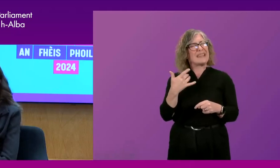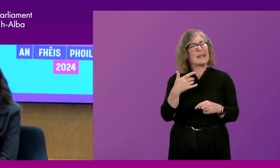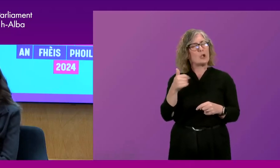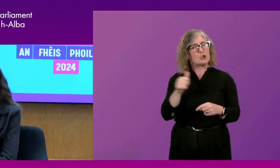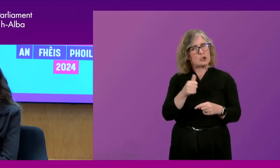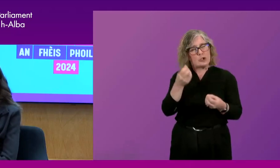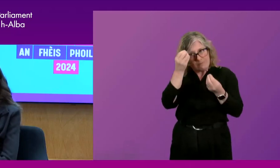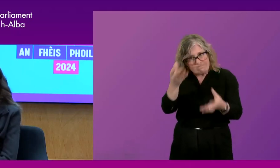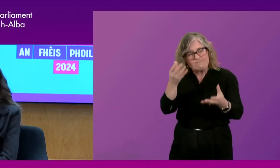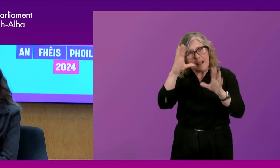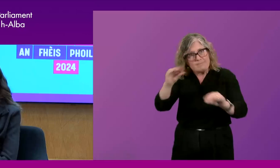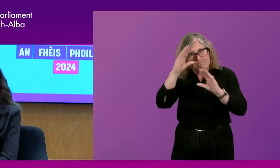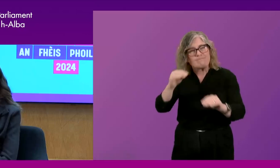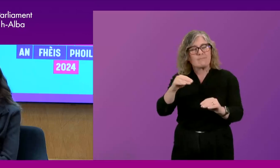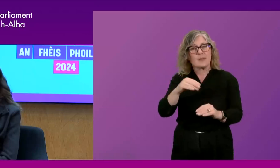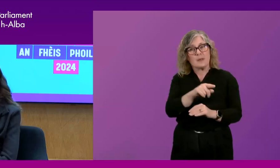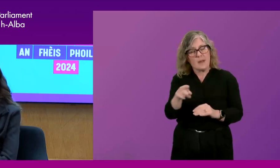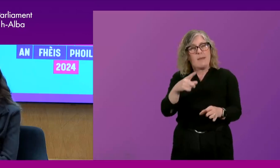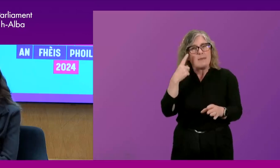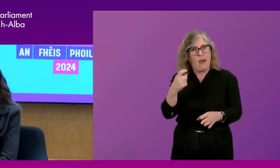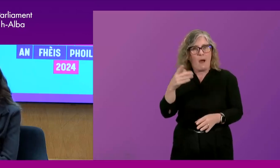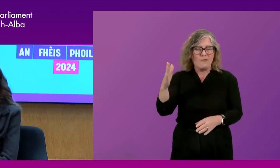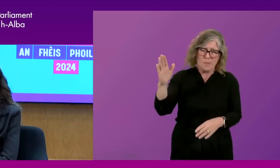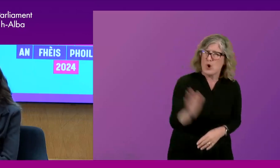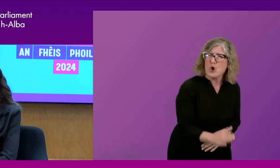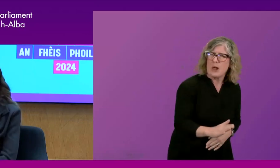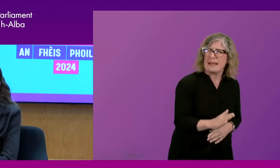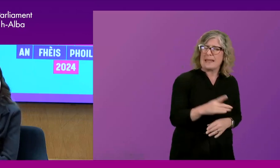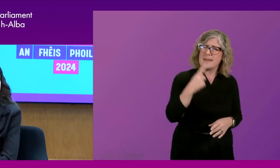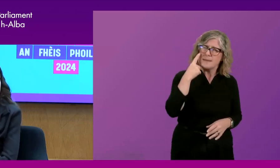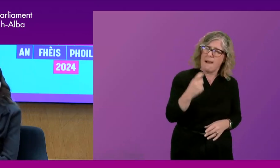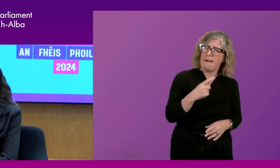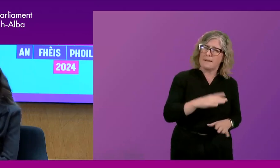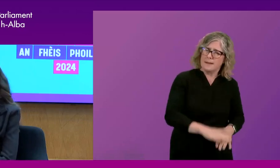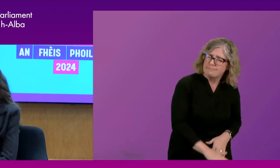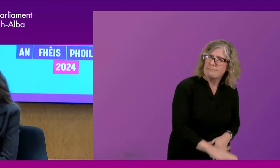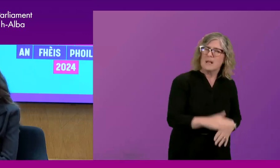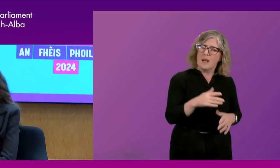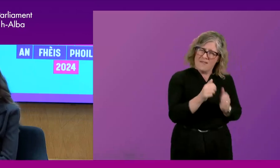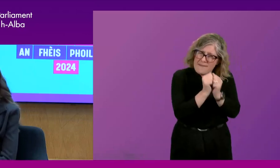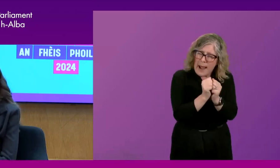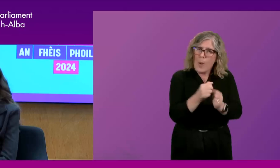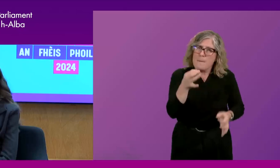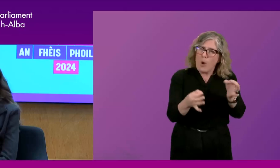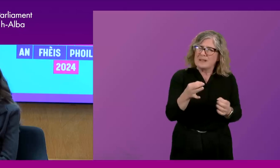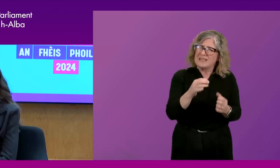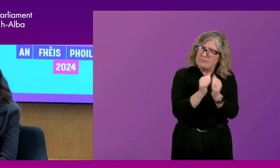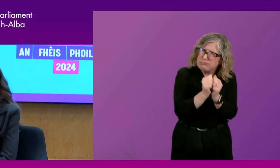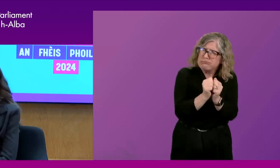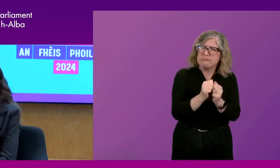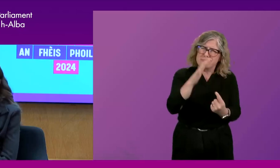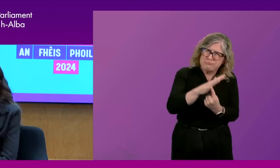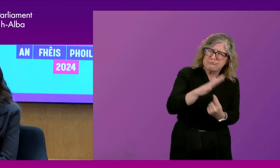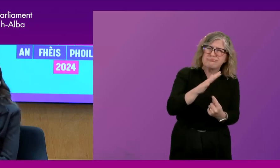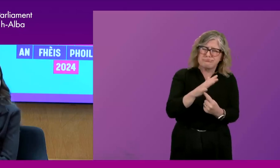really early age and understanding of politics and how valuable it is and how precious it is. We've seen in the last few